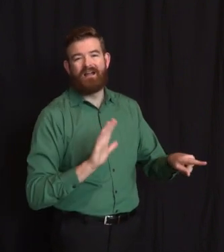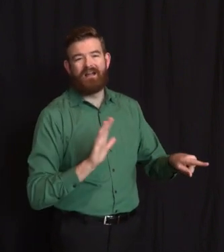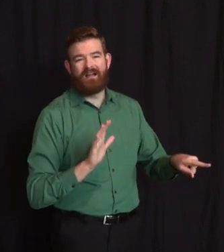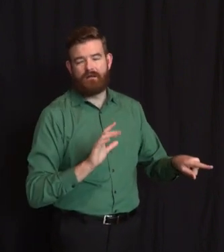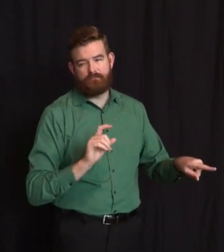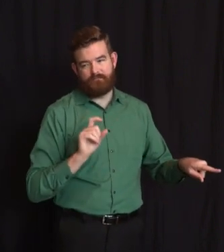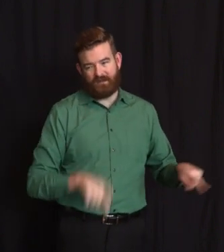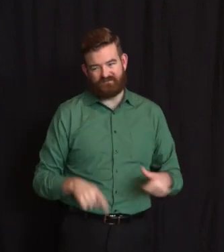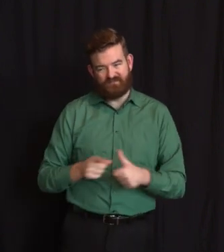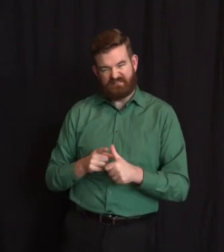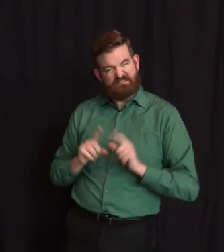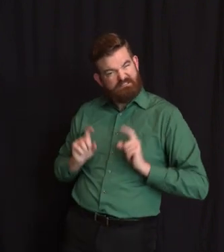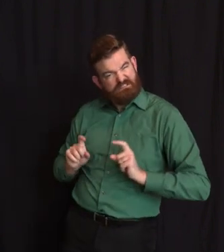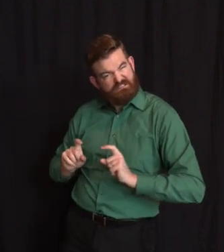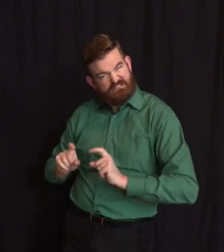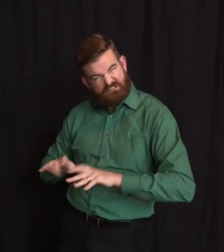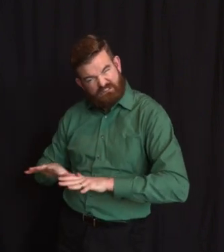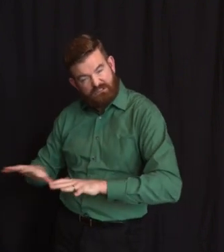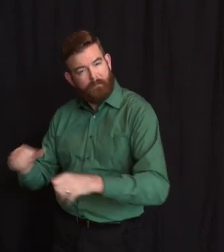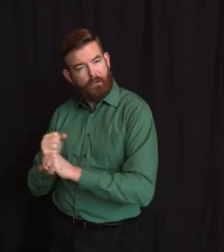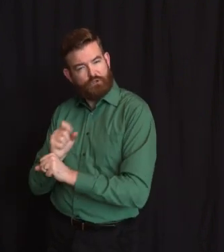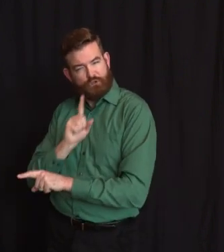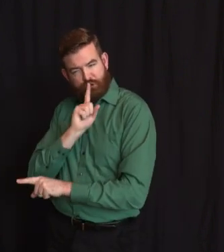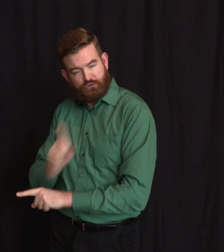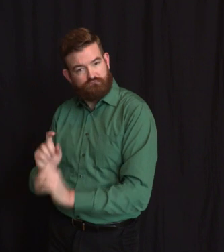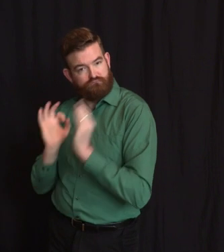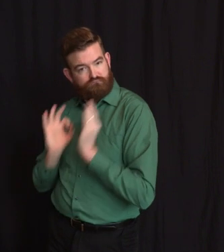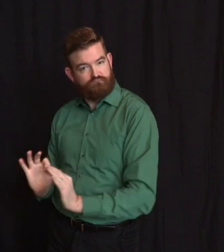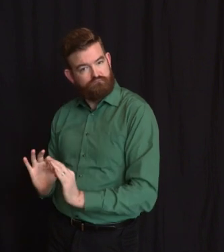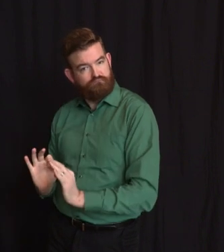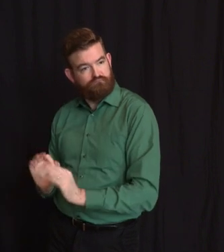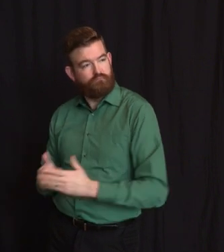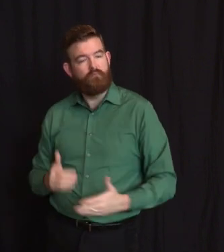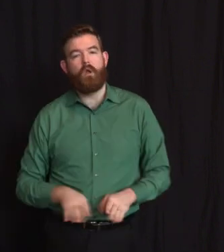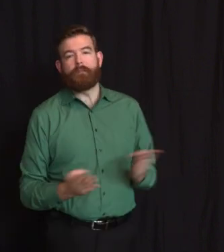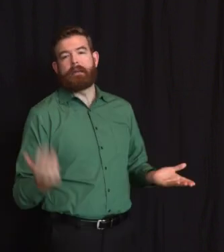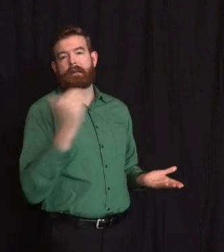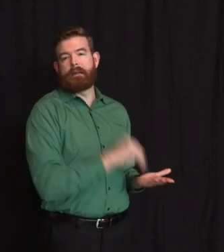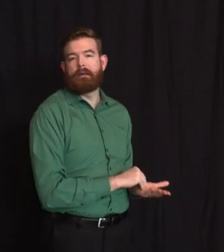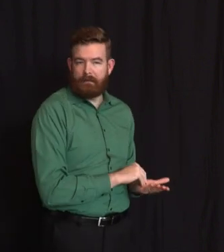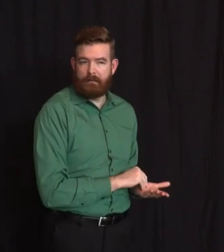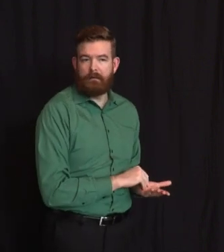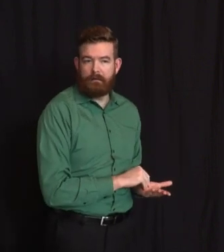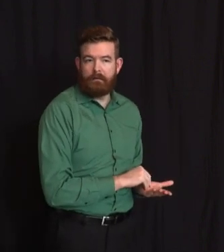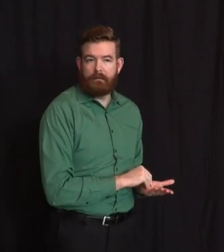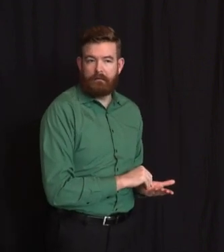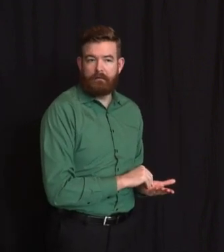Security and Preparedness, Jared Maples, is with us, and Deputy Counsel, Paramount Garg. Thanks for being with us, guys.